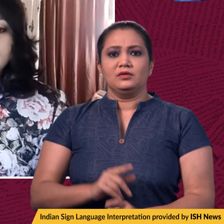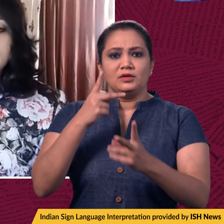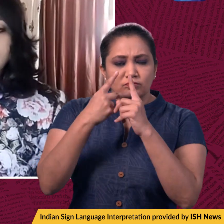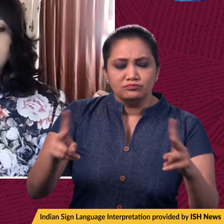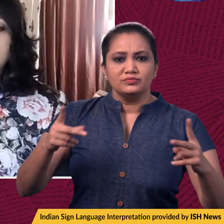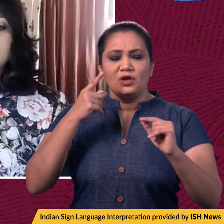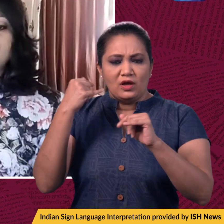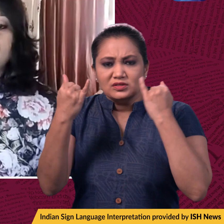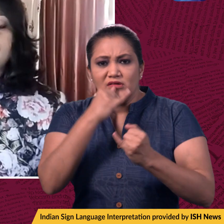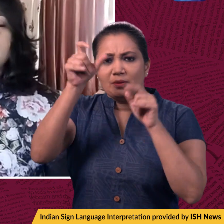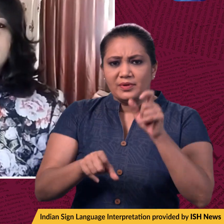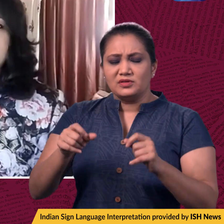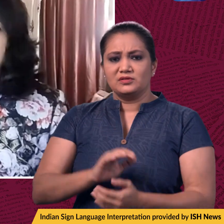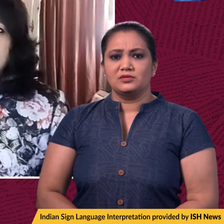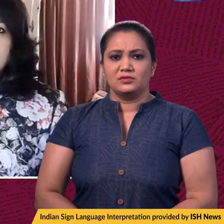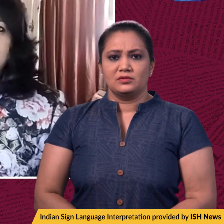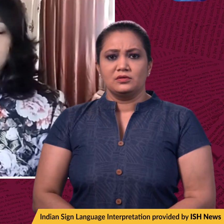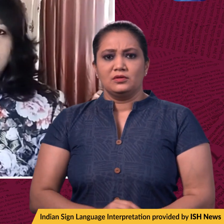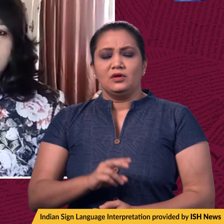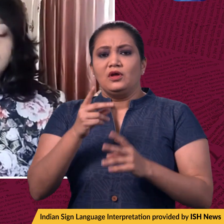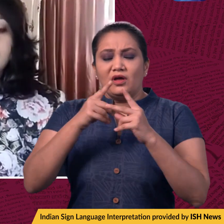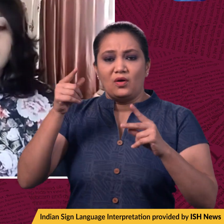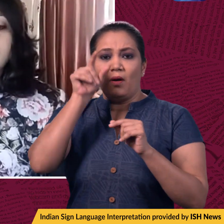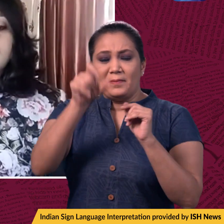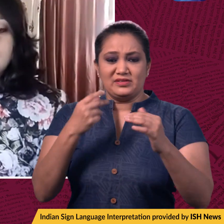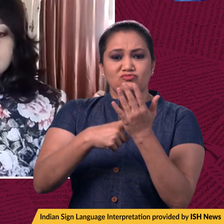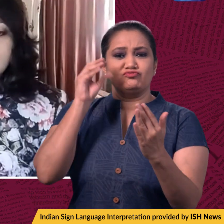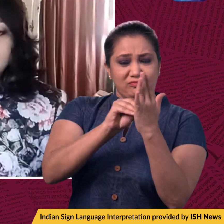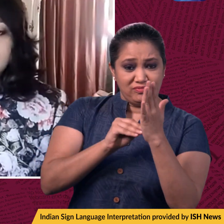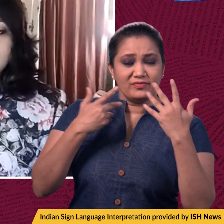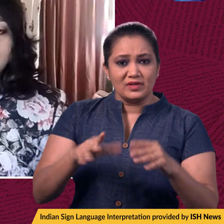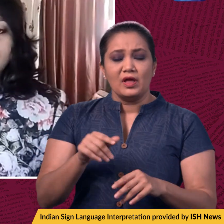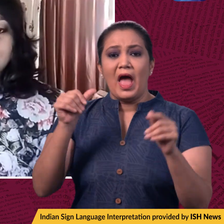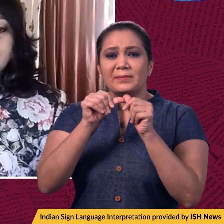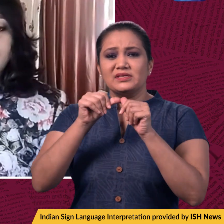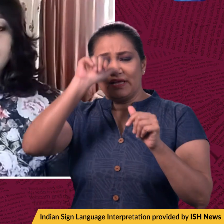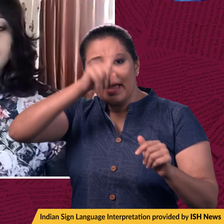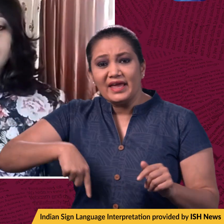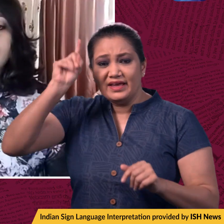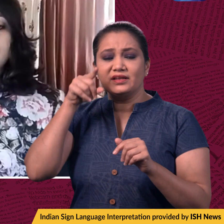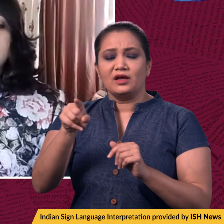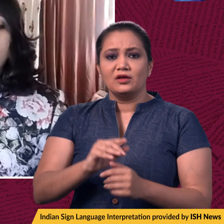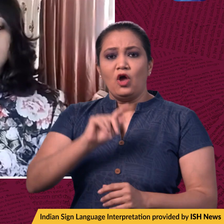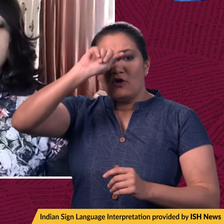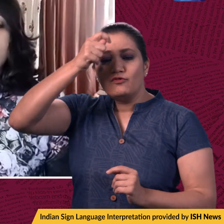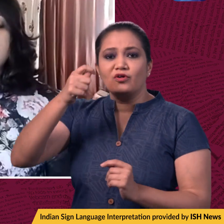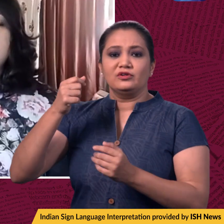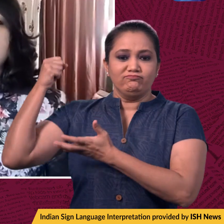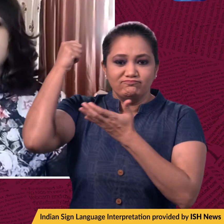circular issued over a 2019 case that was registered against Amnesty International India under the Foreign Contribution